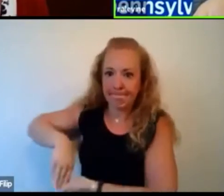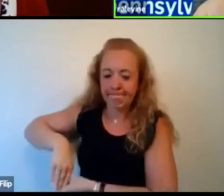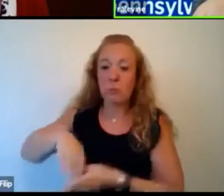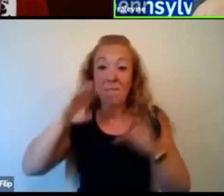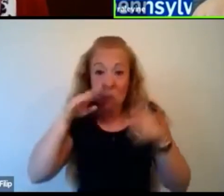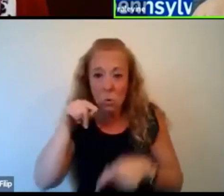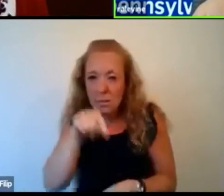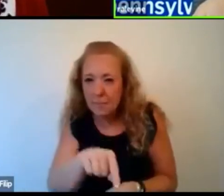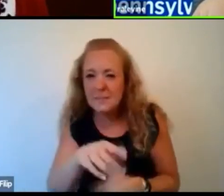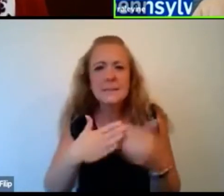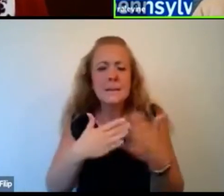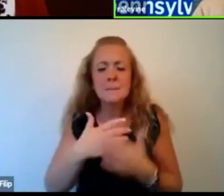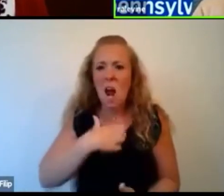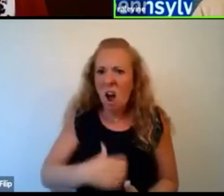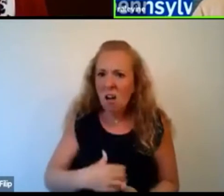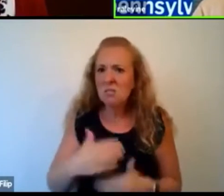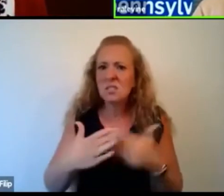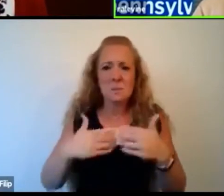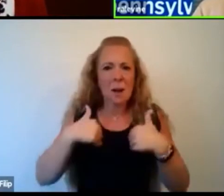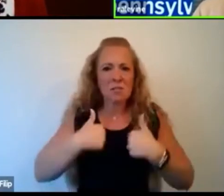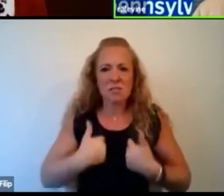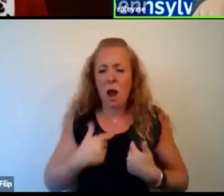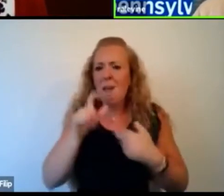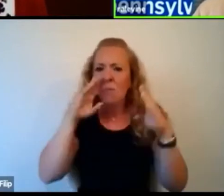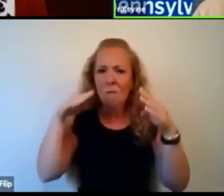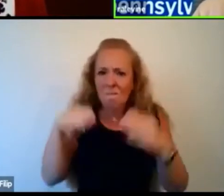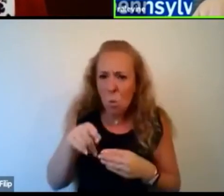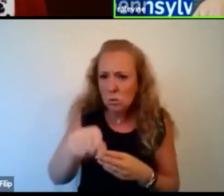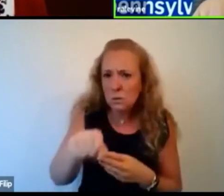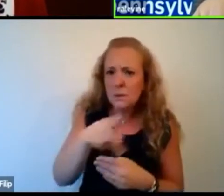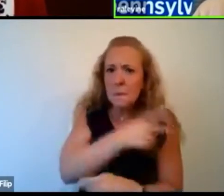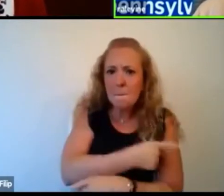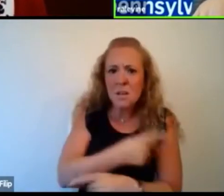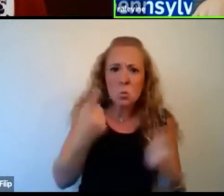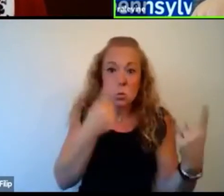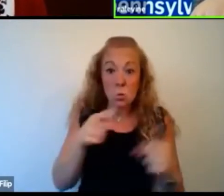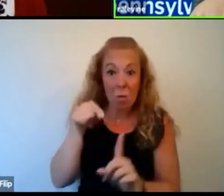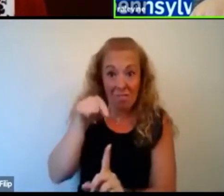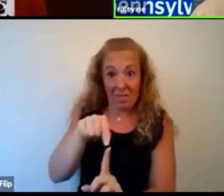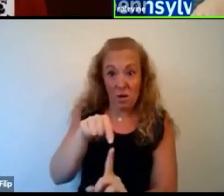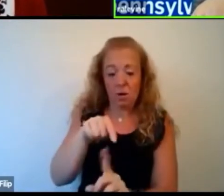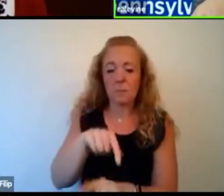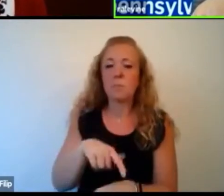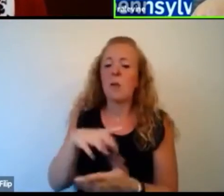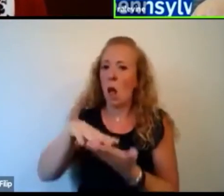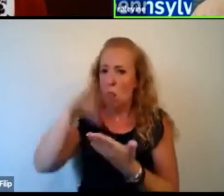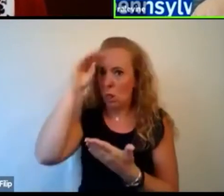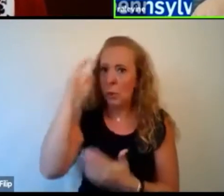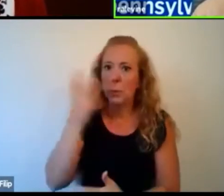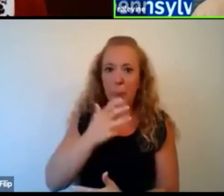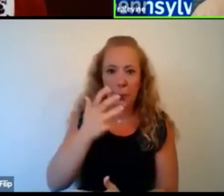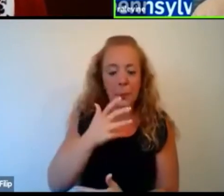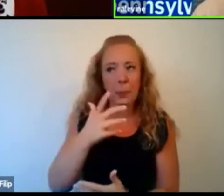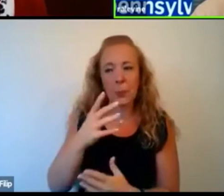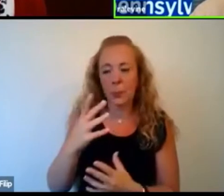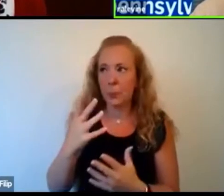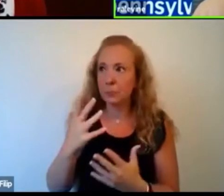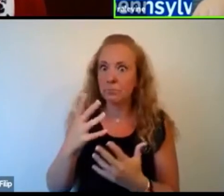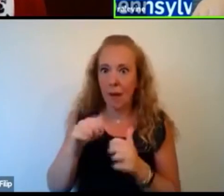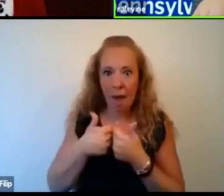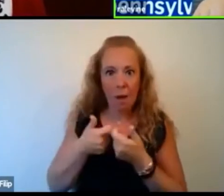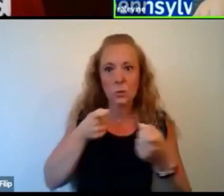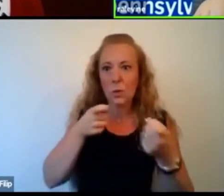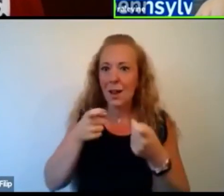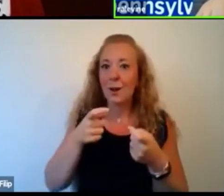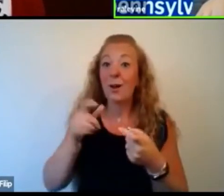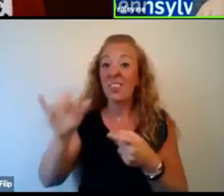tired or hungry you are, you have to focus on the patient in front of you. And so I learned very well how to do that. And that training has served me very well